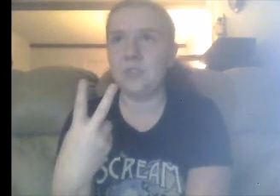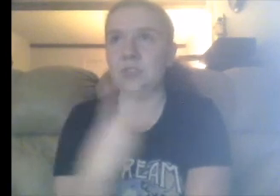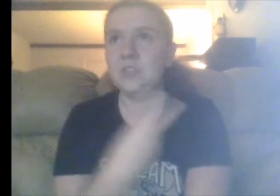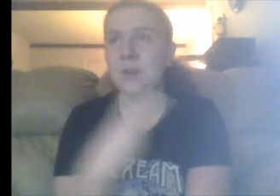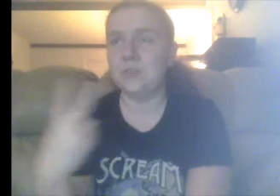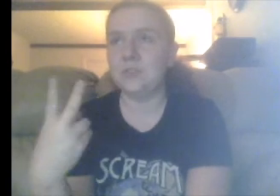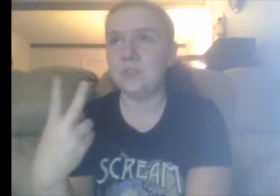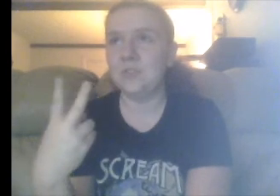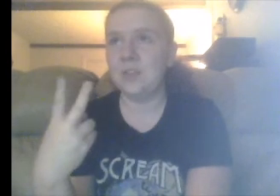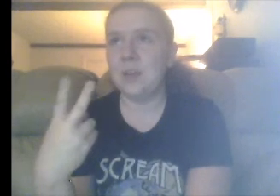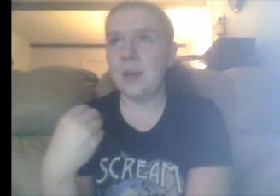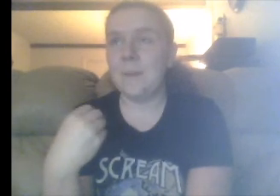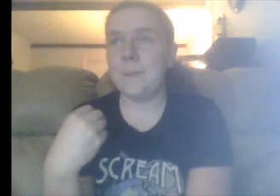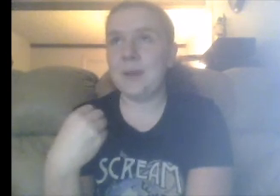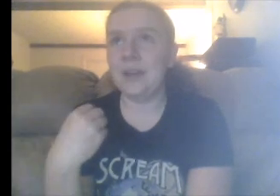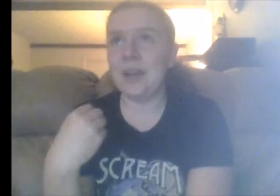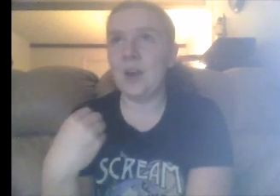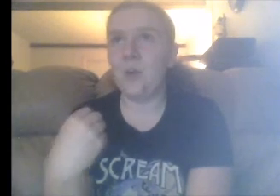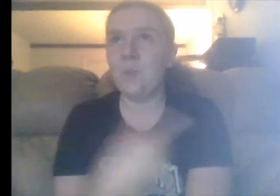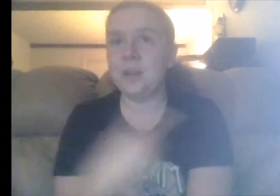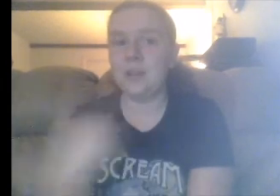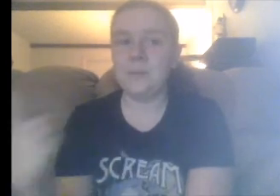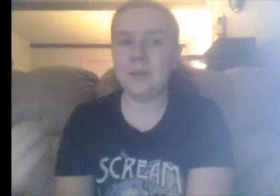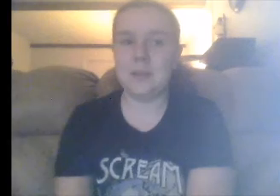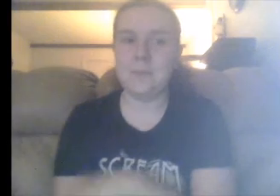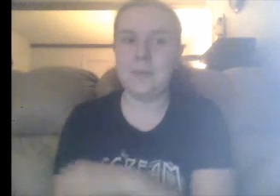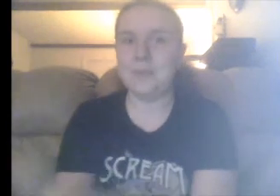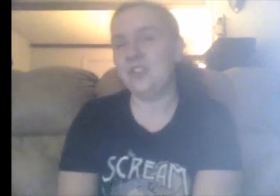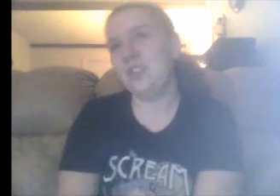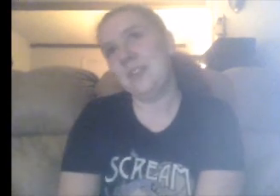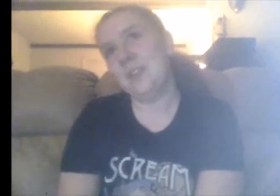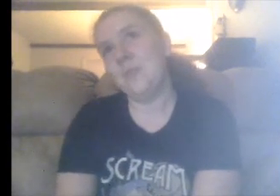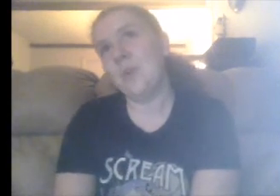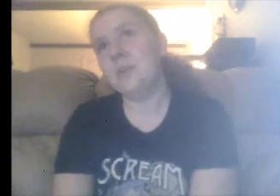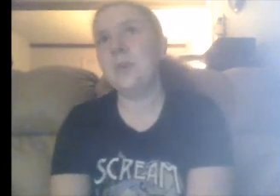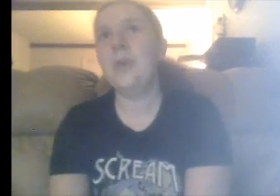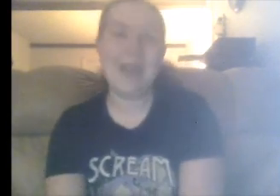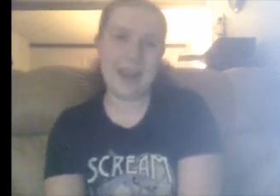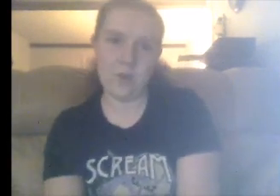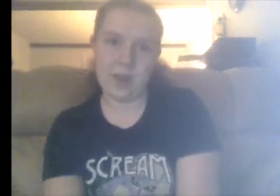two votes but I hope one of them can be my prediction for a baby battleground